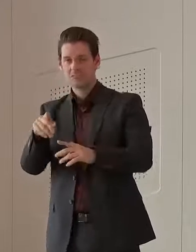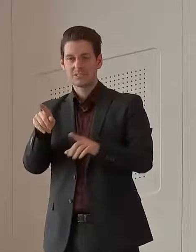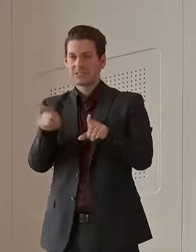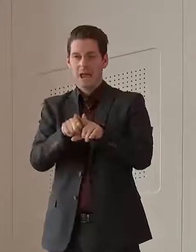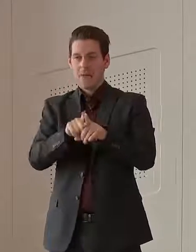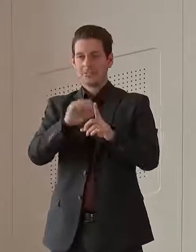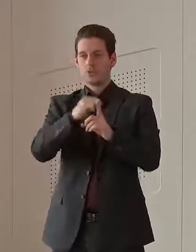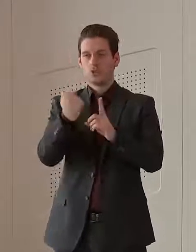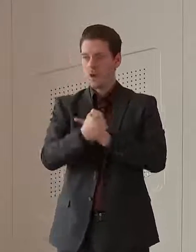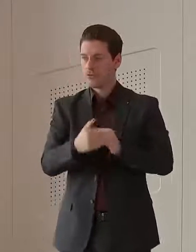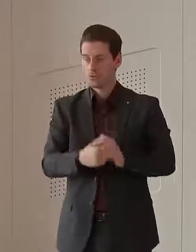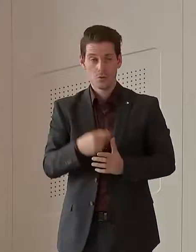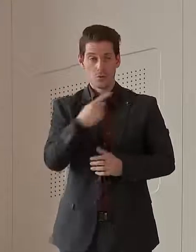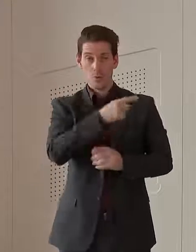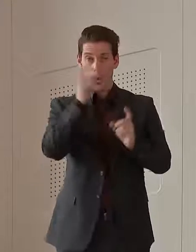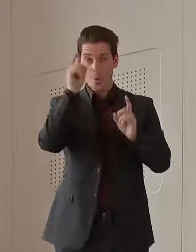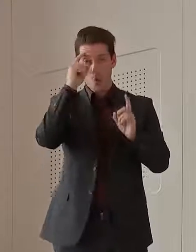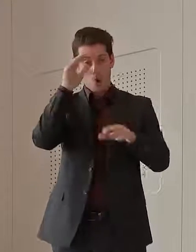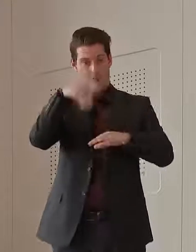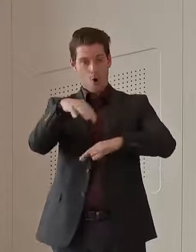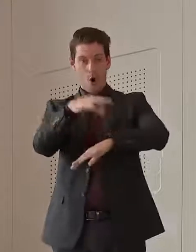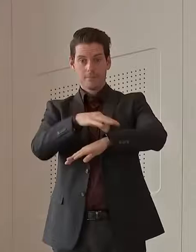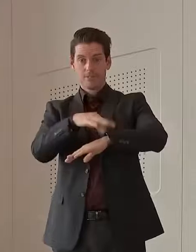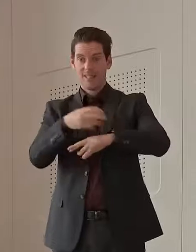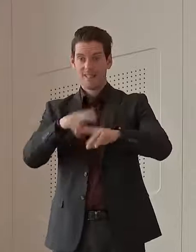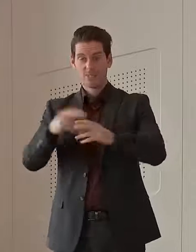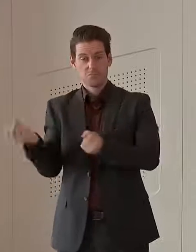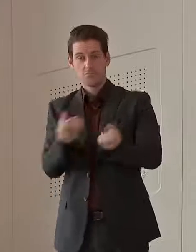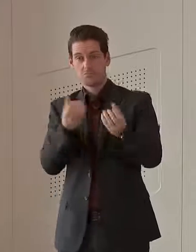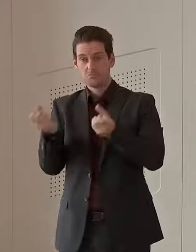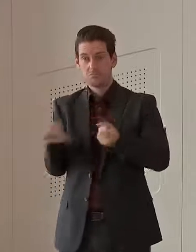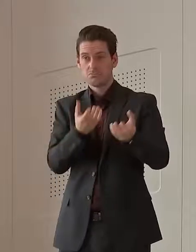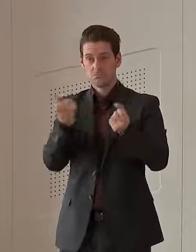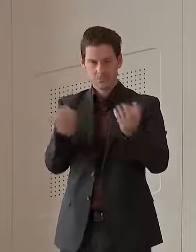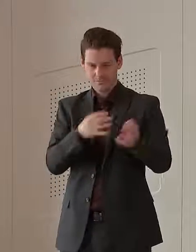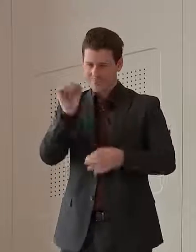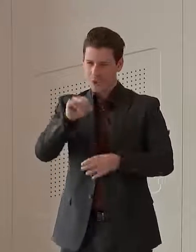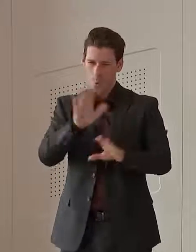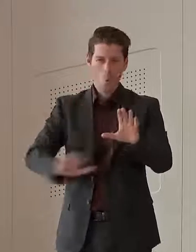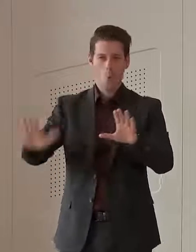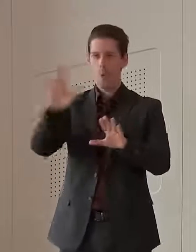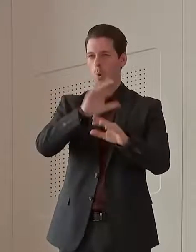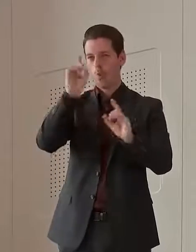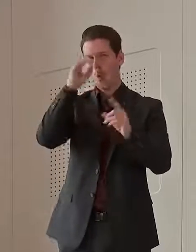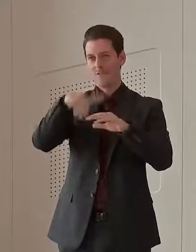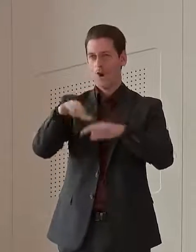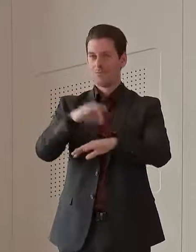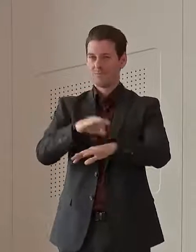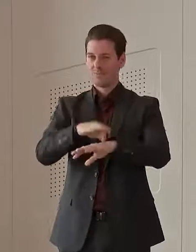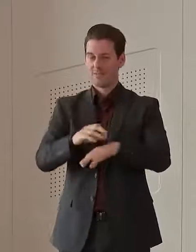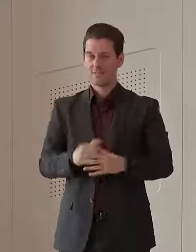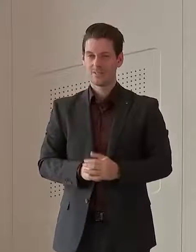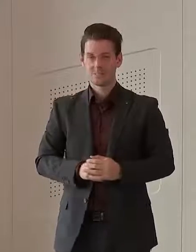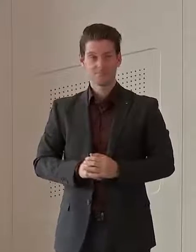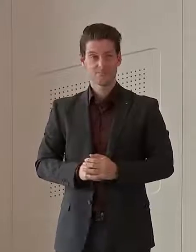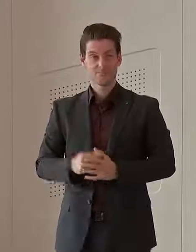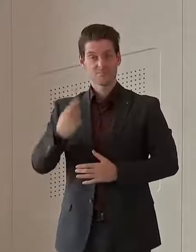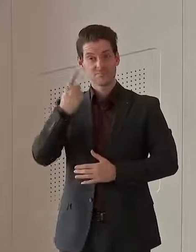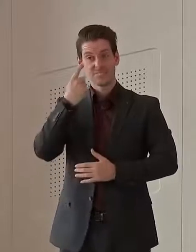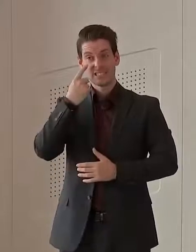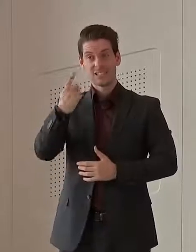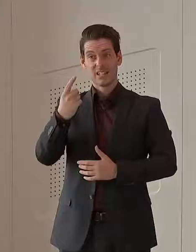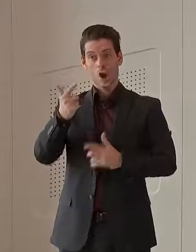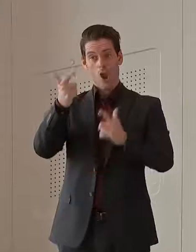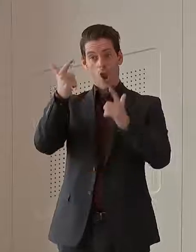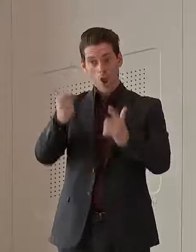cope, for instance, if you've got more hospitalizations? I think everyone's worried about the impact it has on hospitals. mean, we're seeing large numbers of people